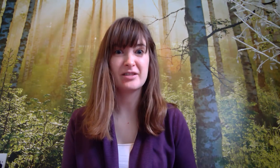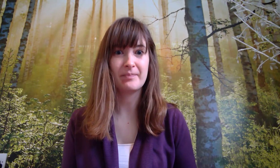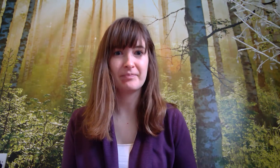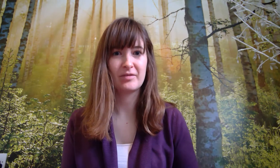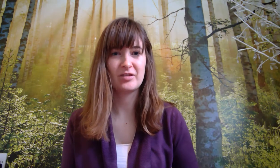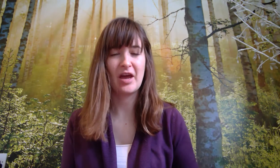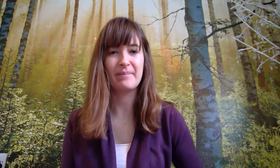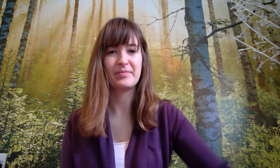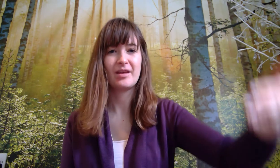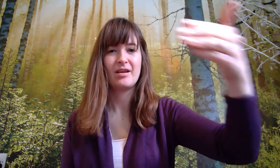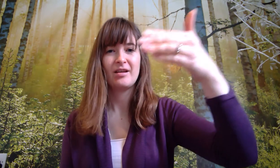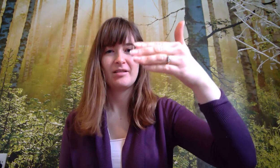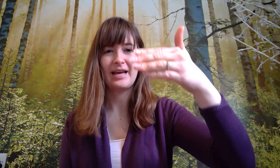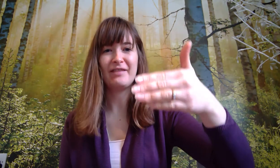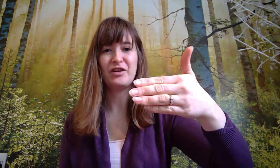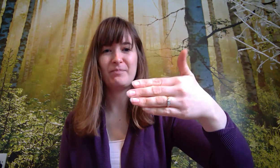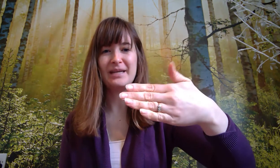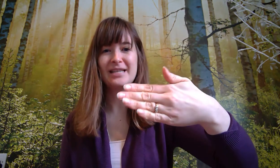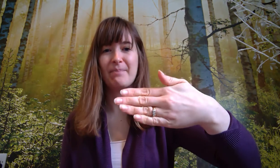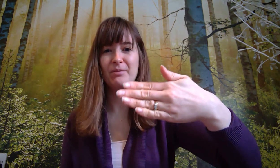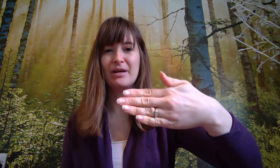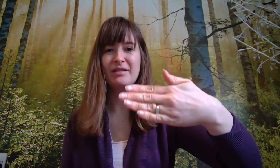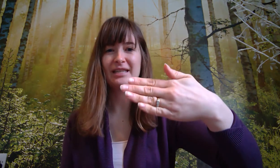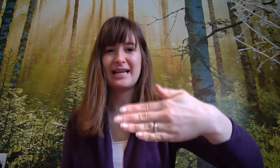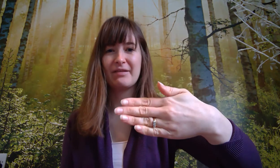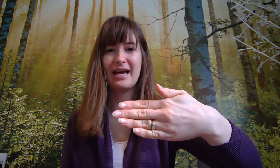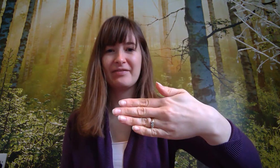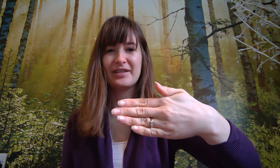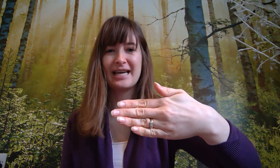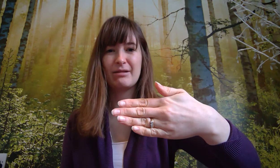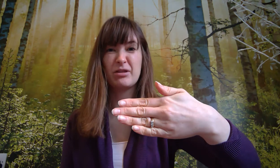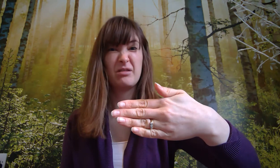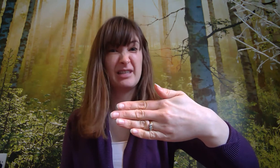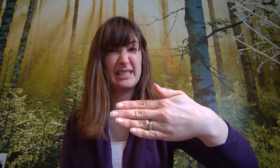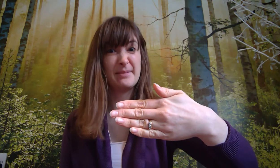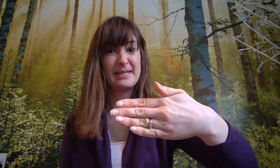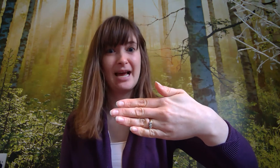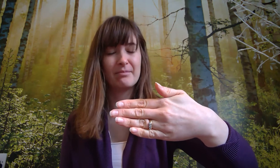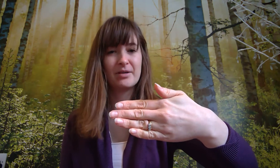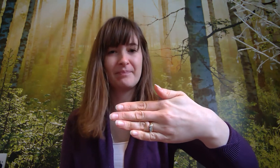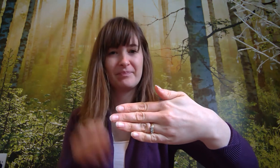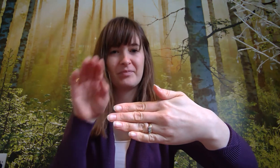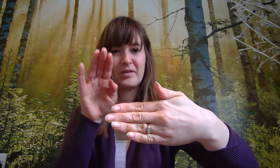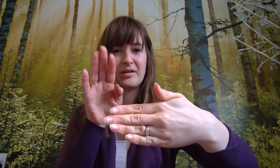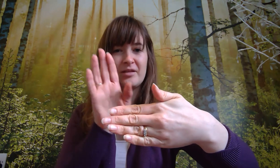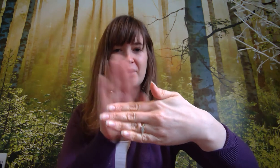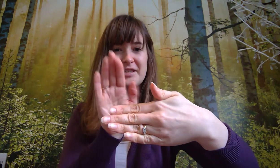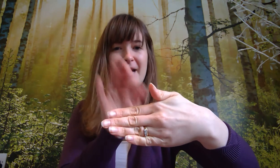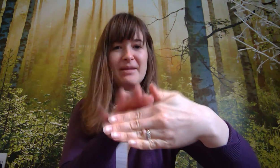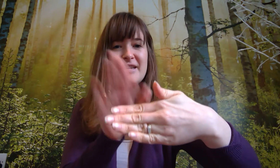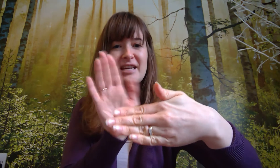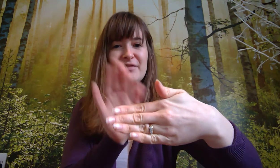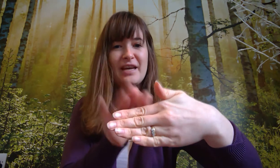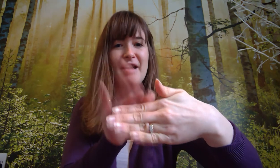so the hand that you've been tapping with is now the hand that's out that needs to be tapped so you tap the index finger